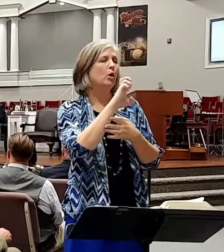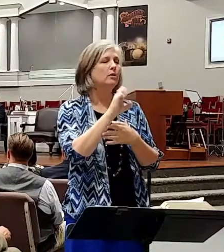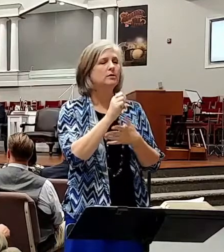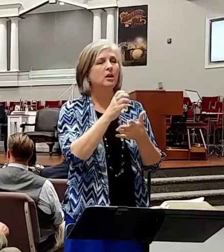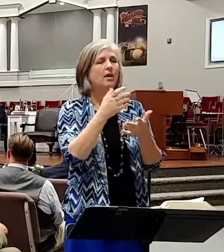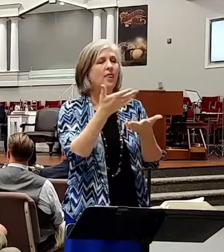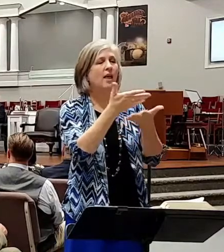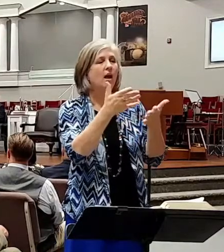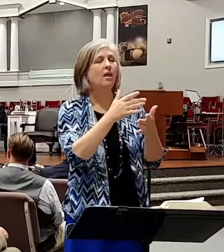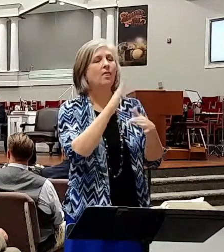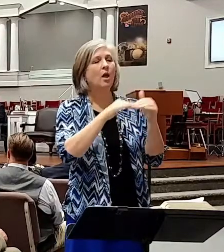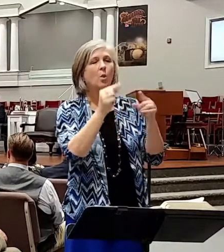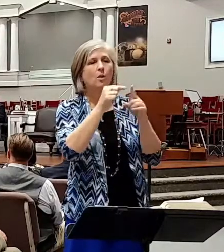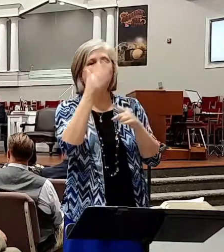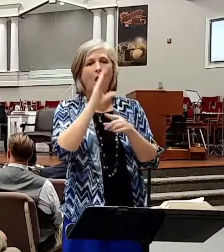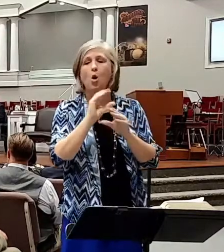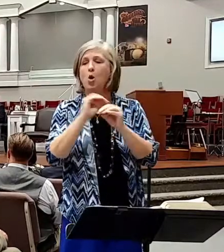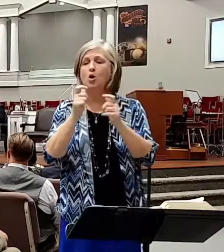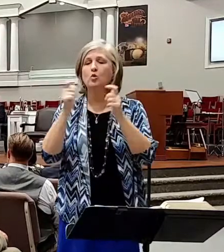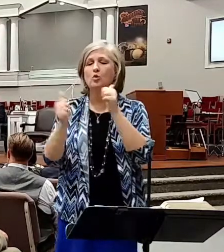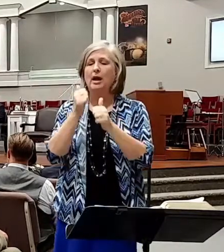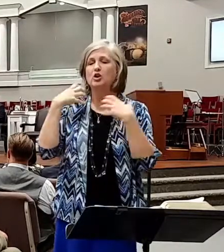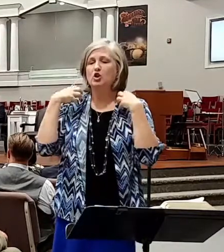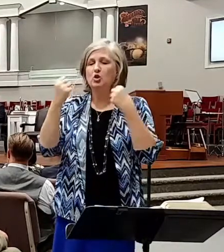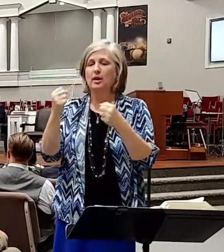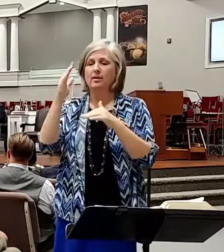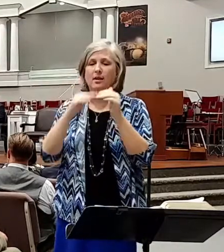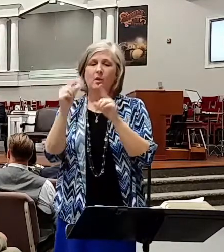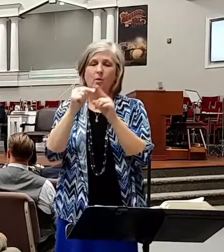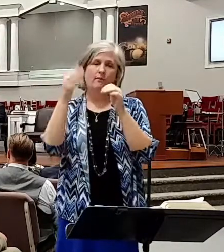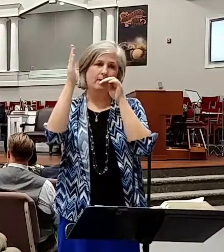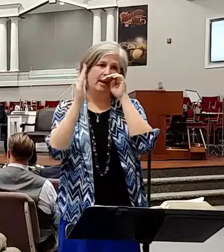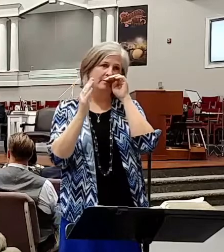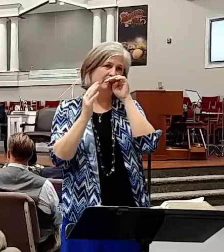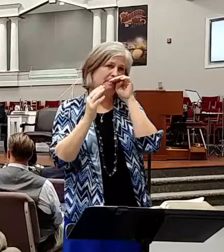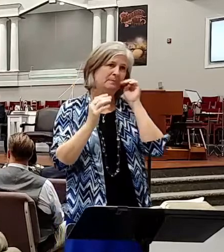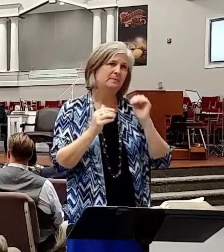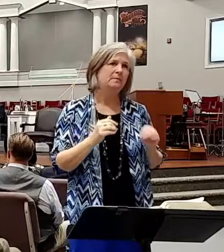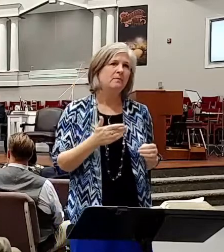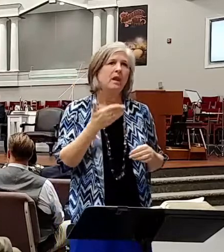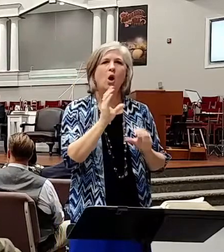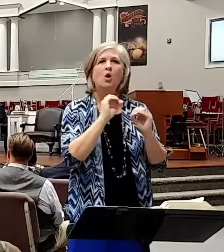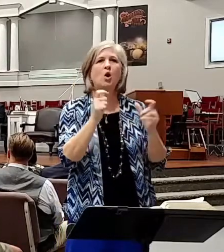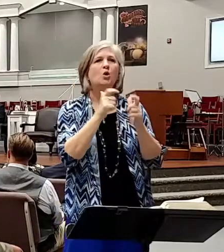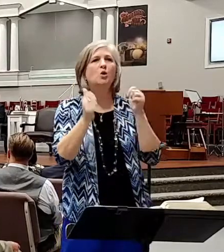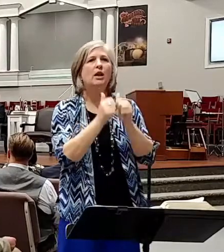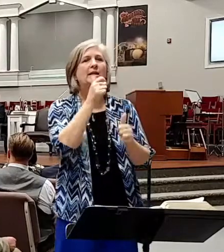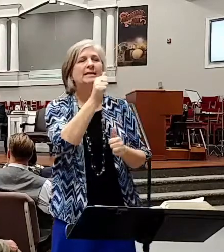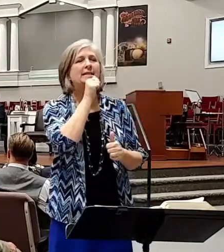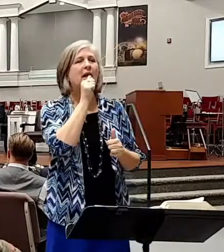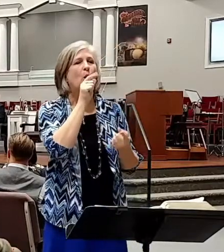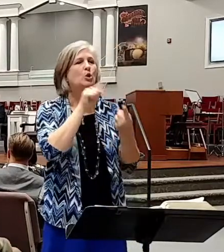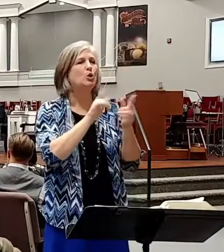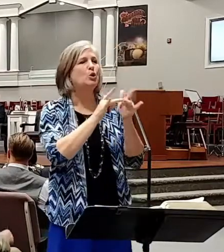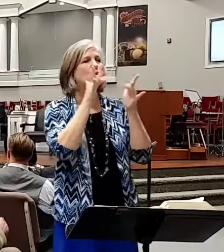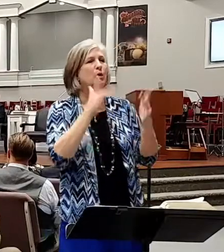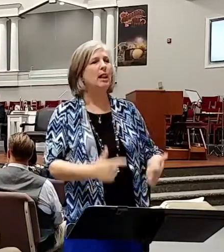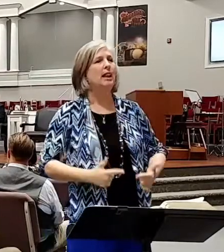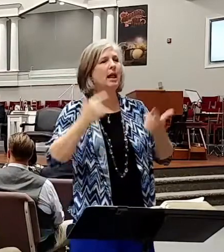than the Word of God. There is no greater secret to the Christian life than the Word of God. Over the